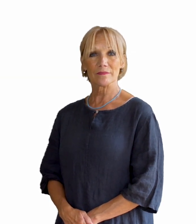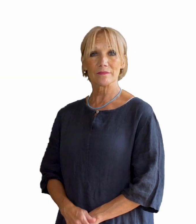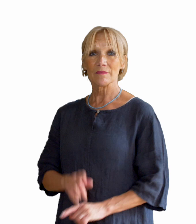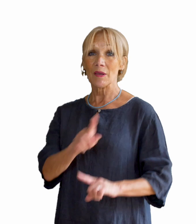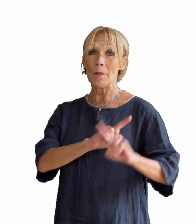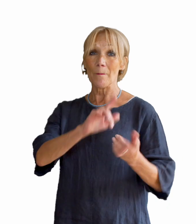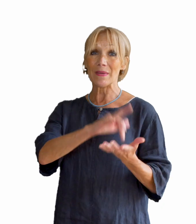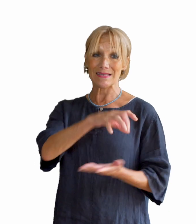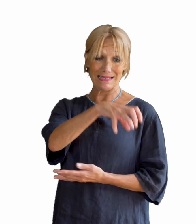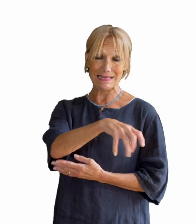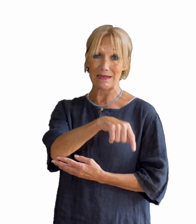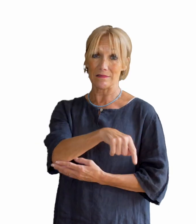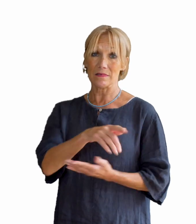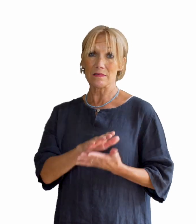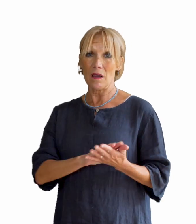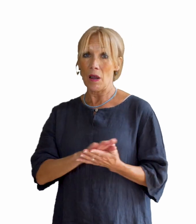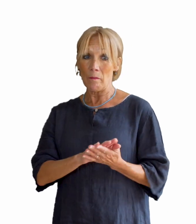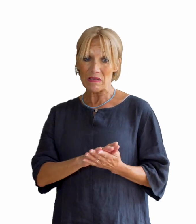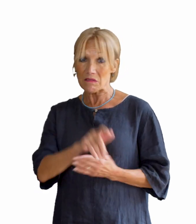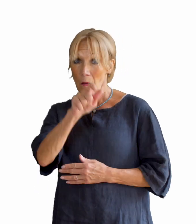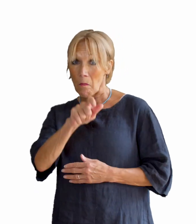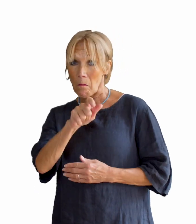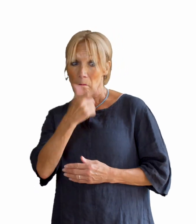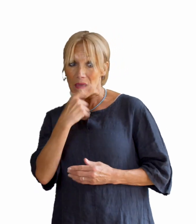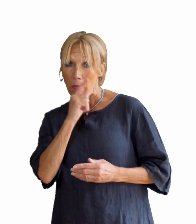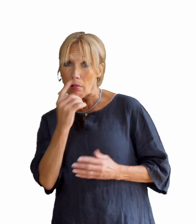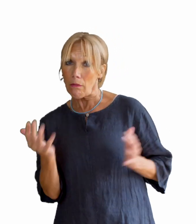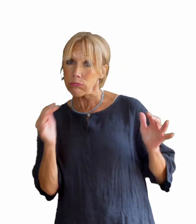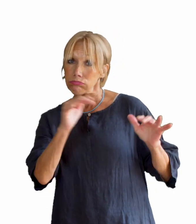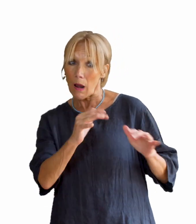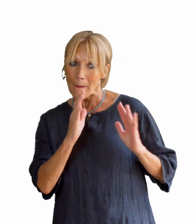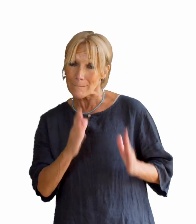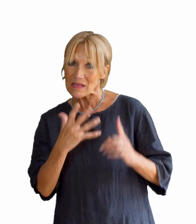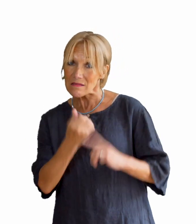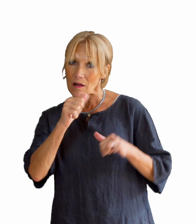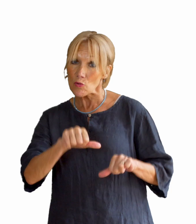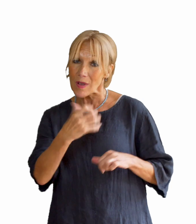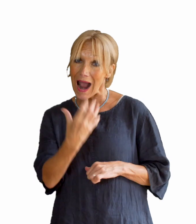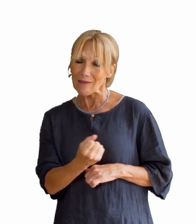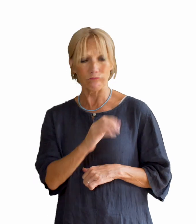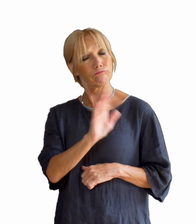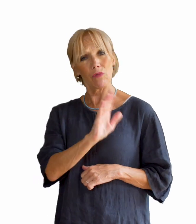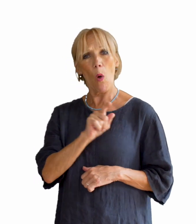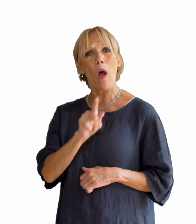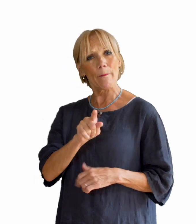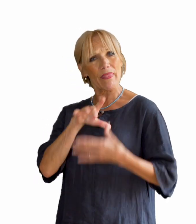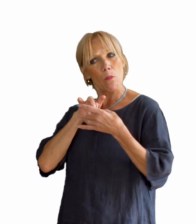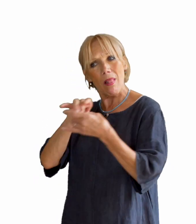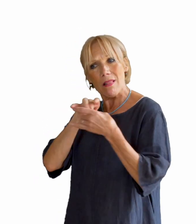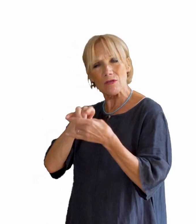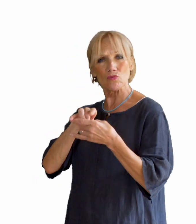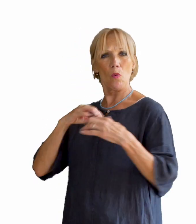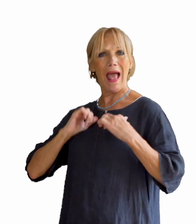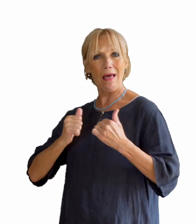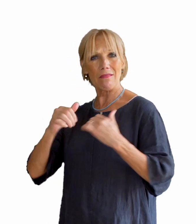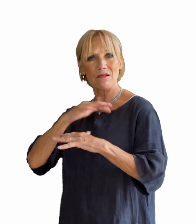Meeting centres typically don't insist on members having a formal diagnosis. Nevertheless, members will be dealing with local health and social care